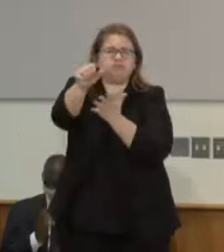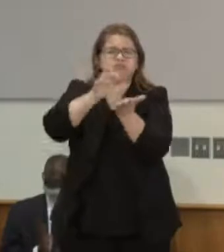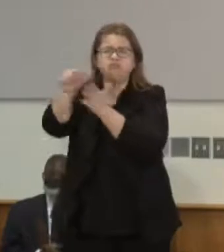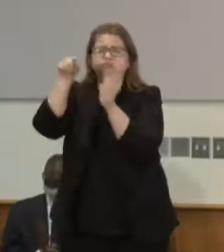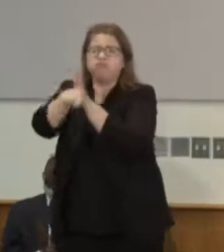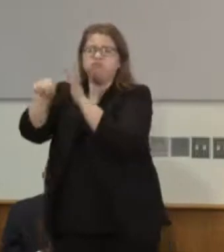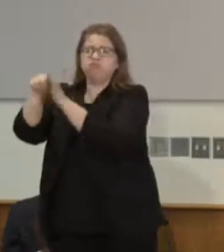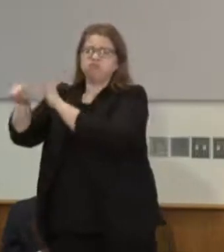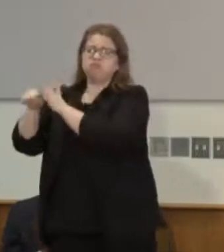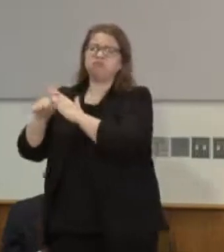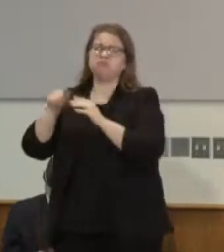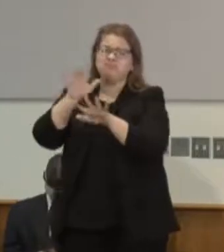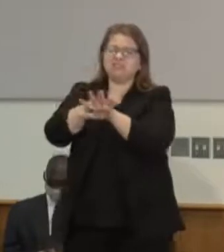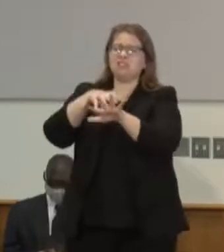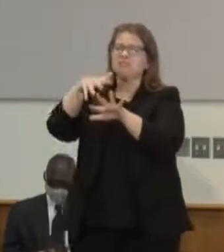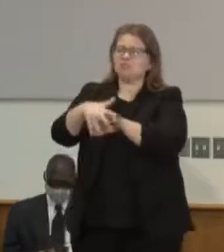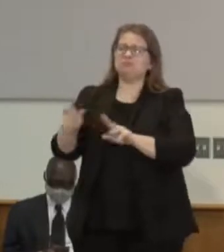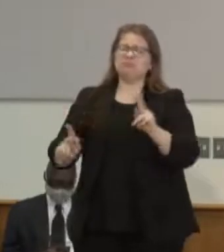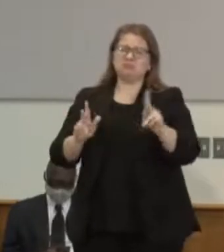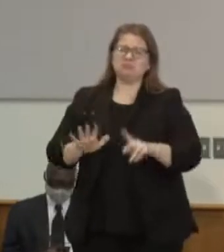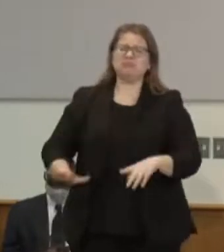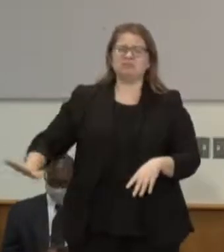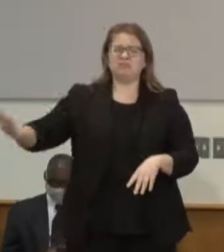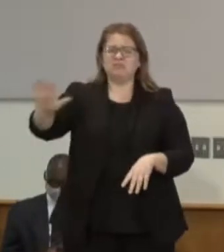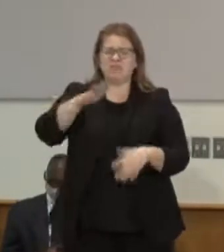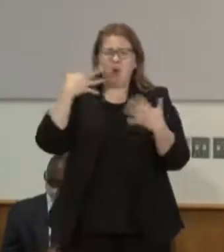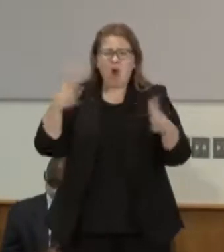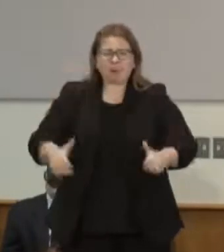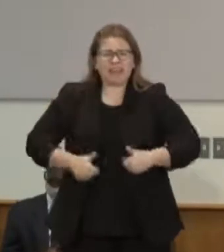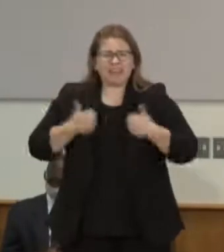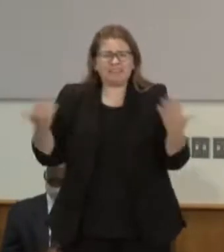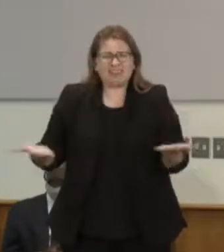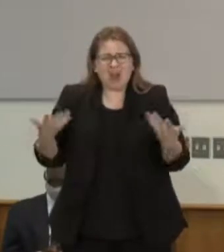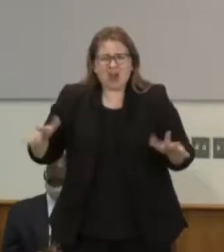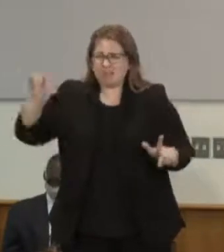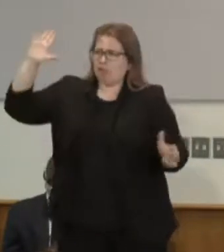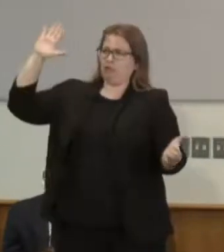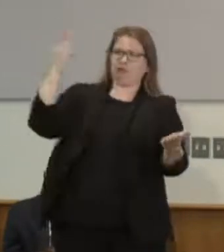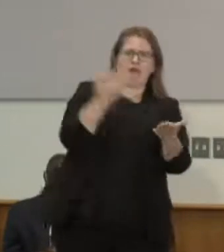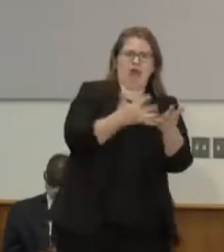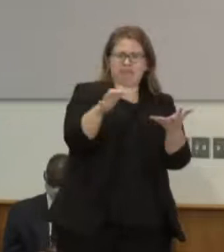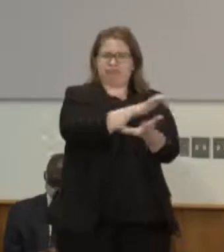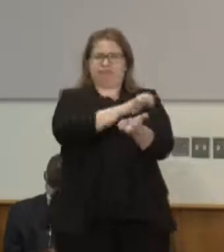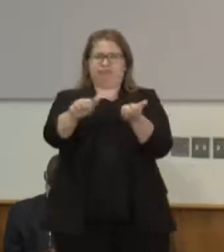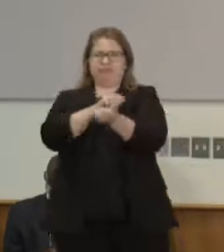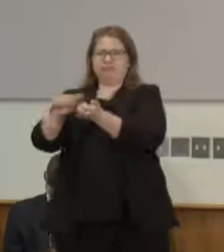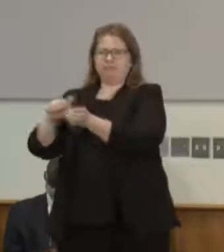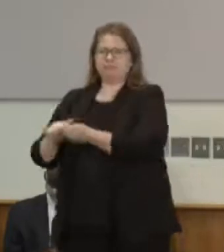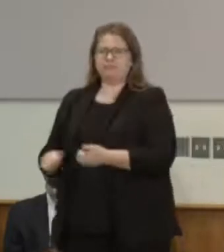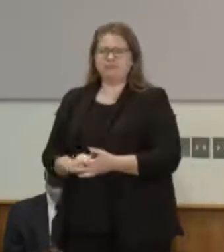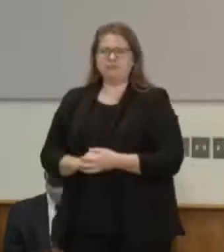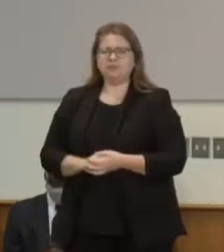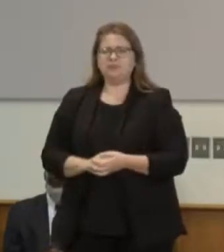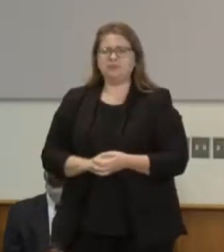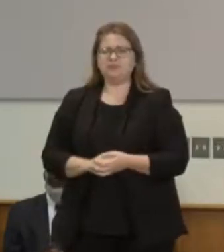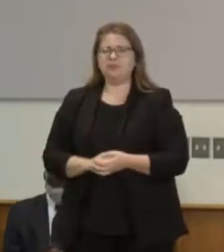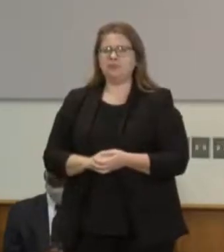already here when he arrived we have this myth of a man that Columbus sailed the ocean blue